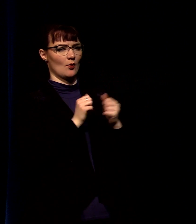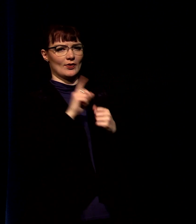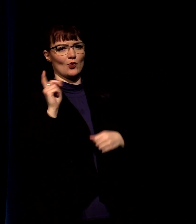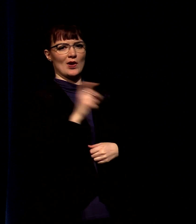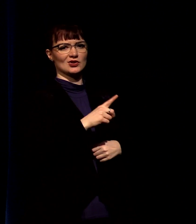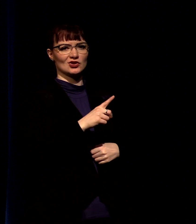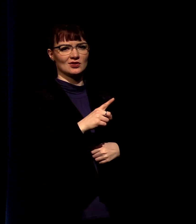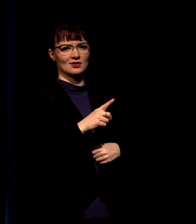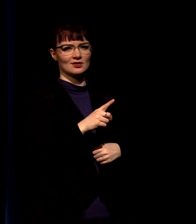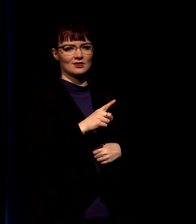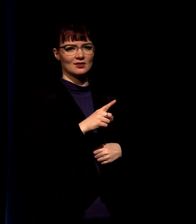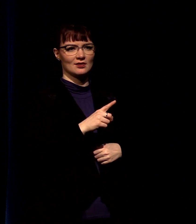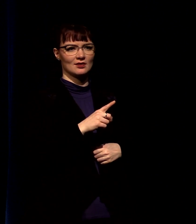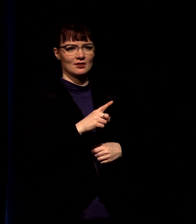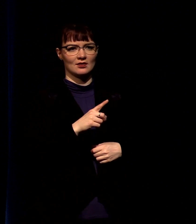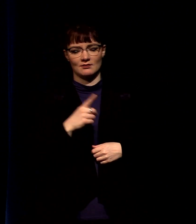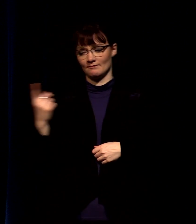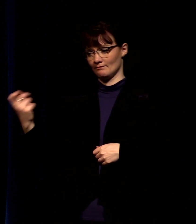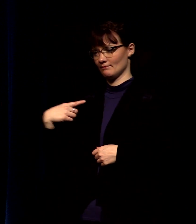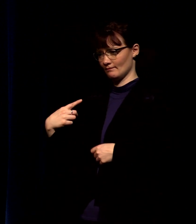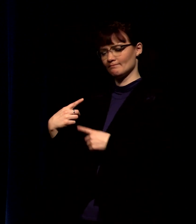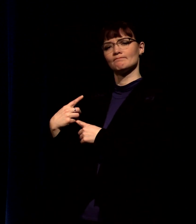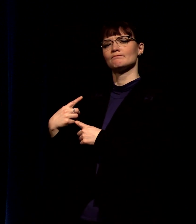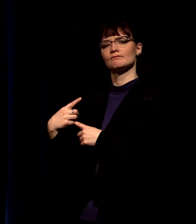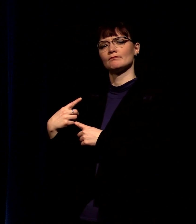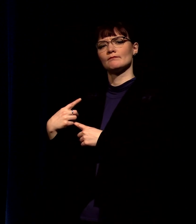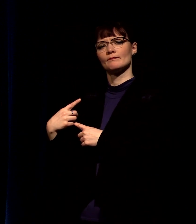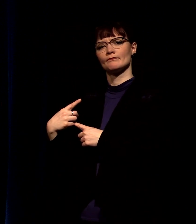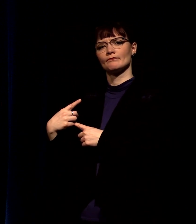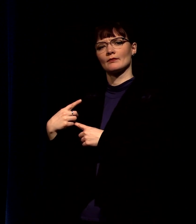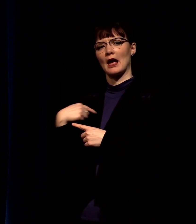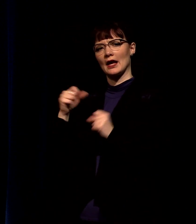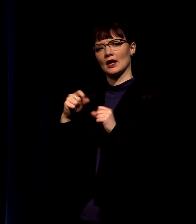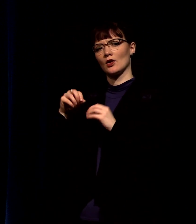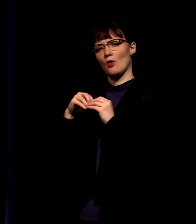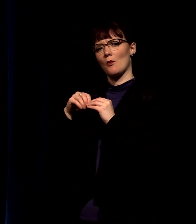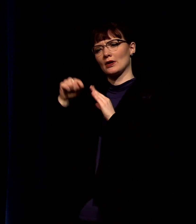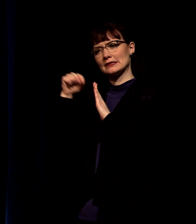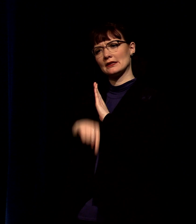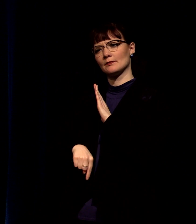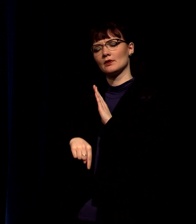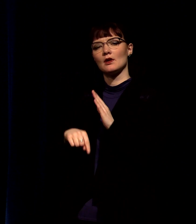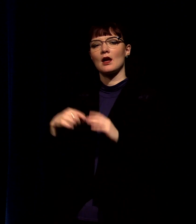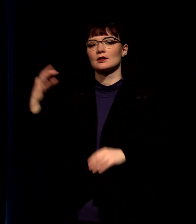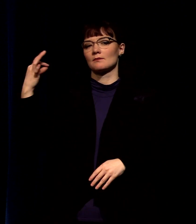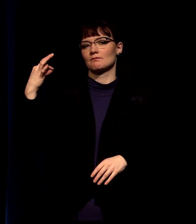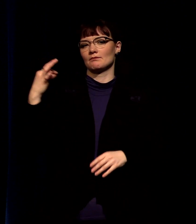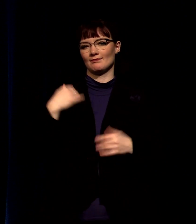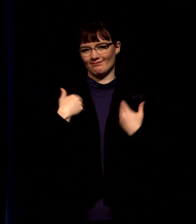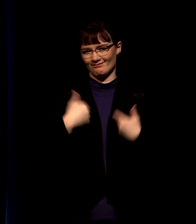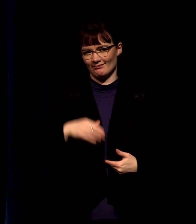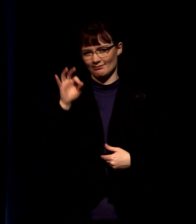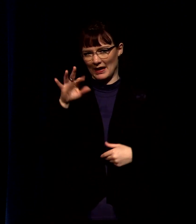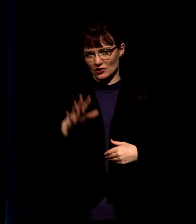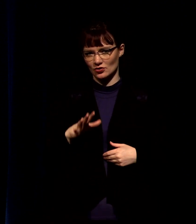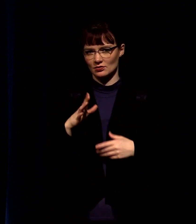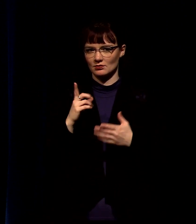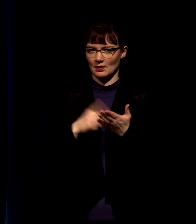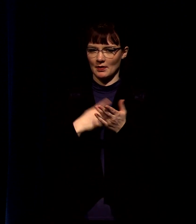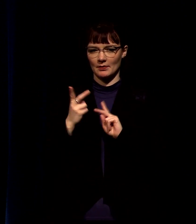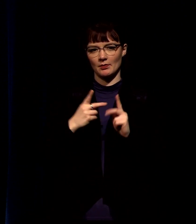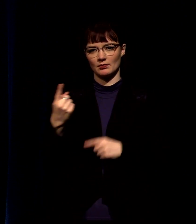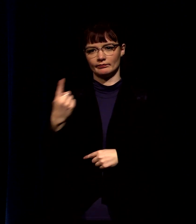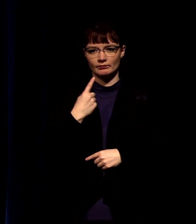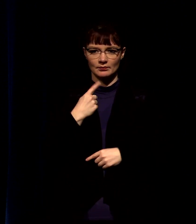we do that you will find that you actually can go to a deeper place as a pastor i'm often put in situations whether it would be with people